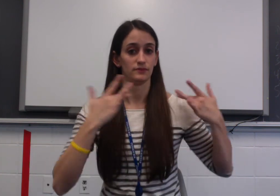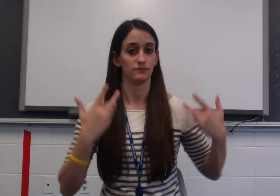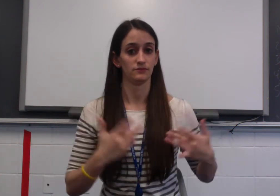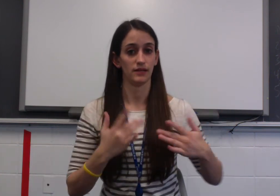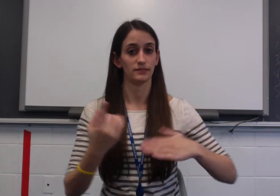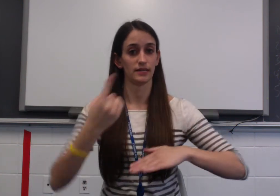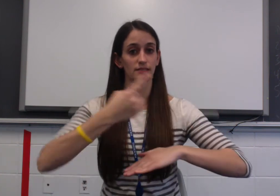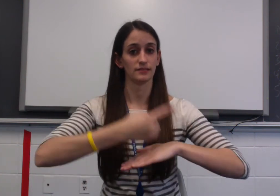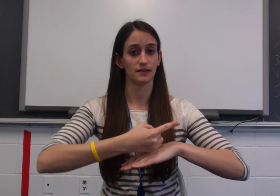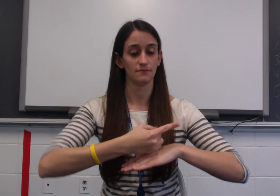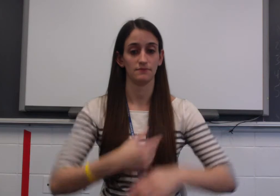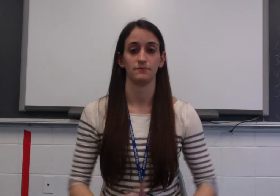Valentine's Day.